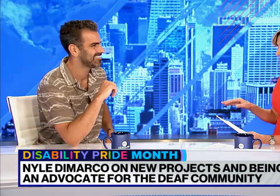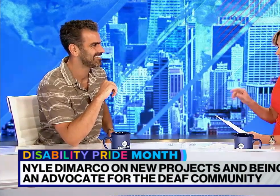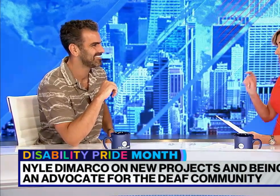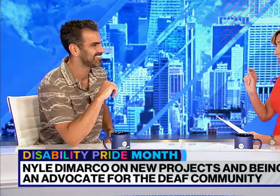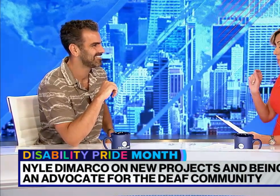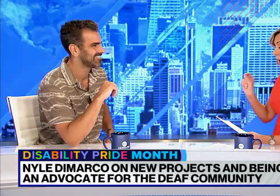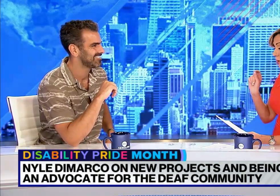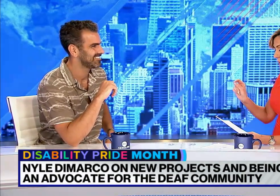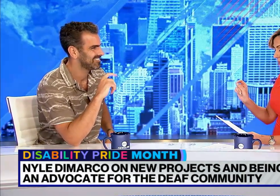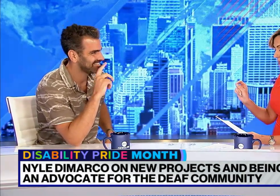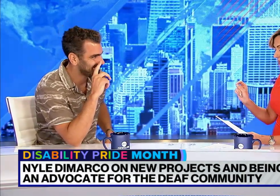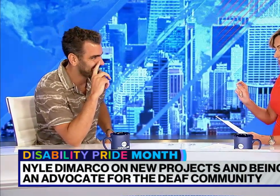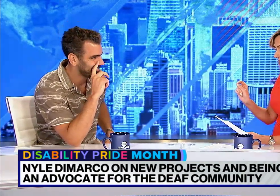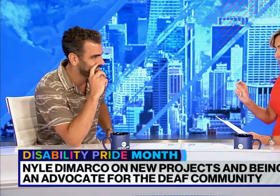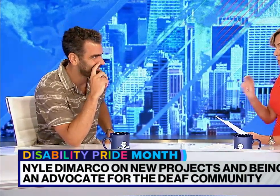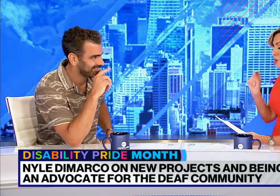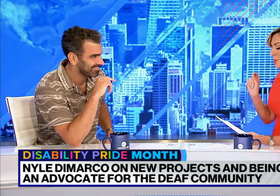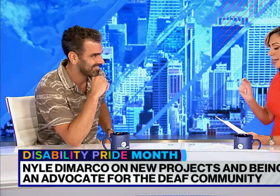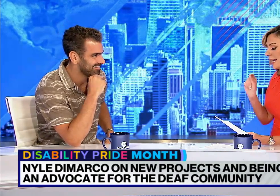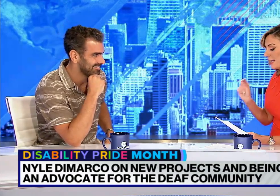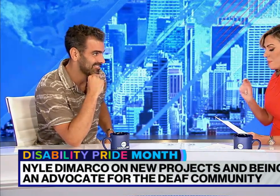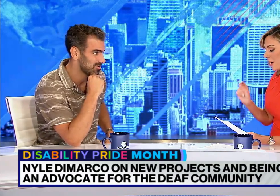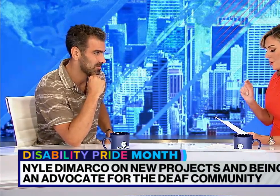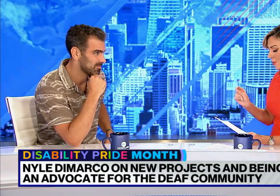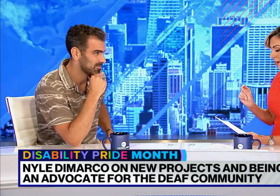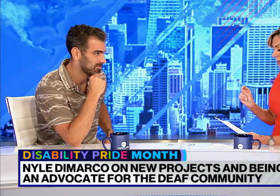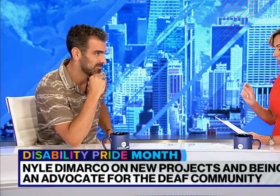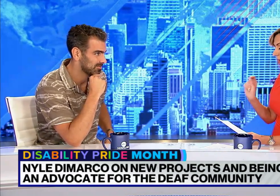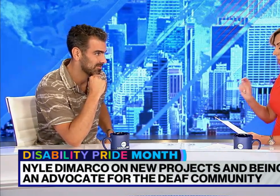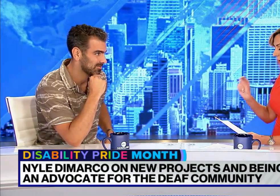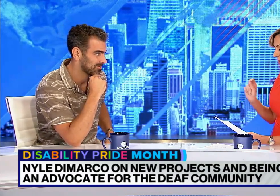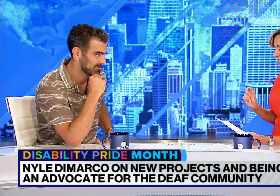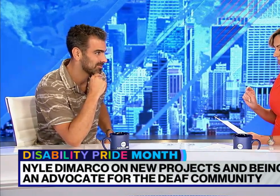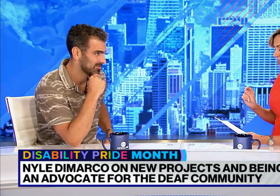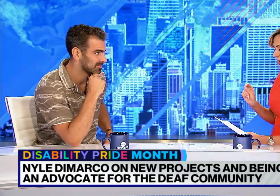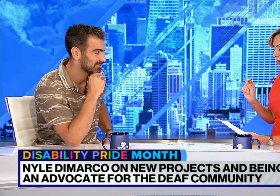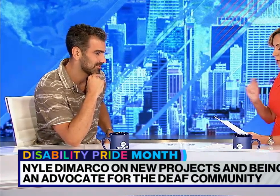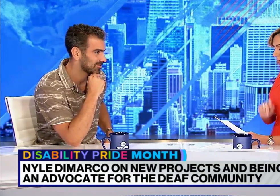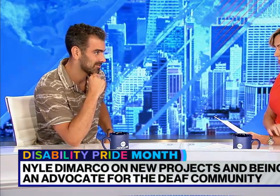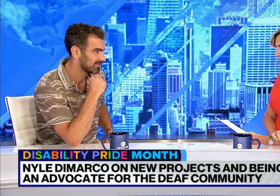any punk rocker, if you could play any punk rocker, alive or dead, who would it be?